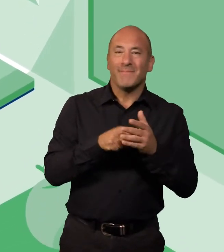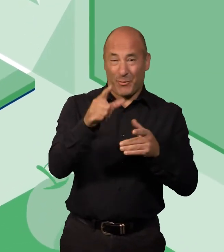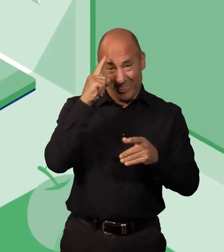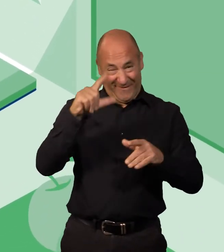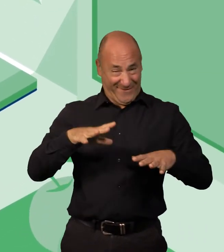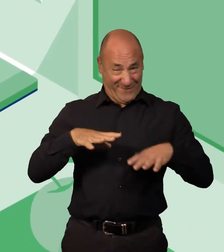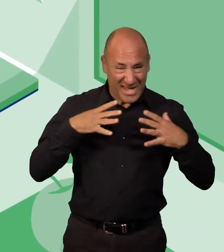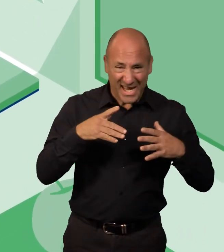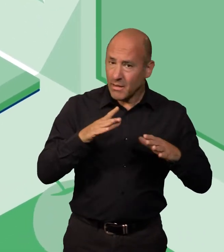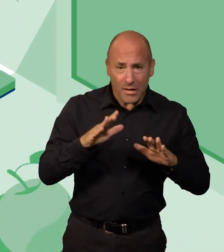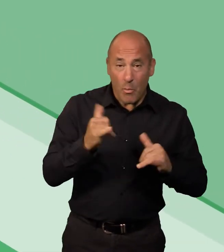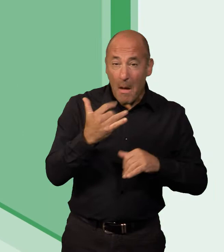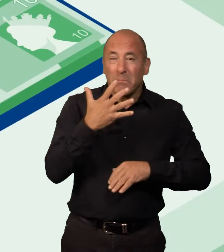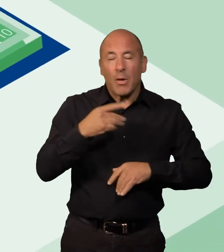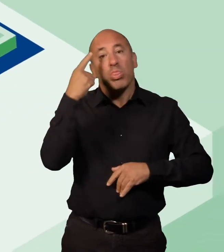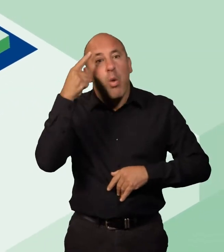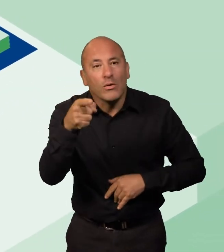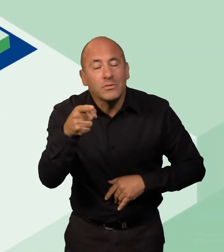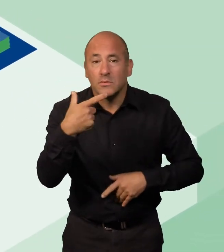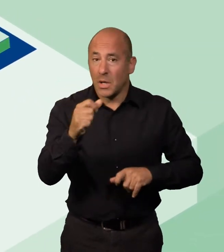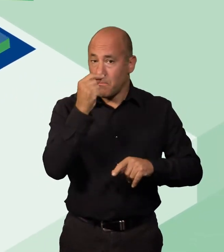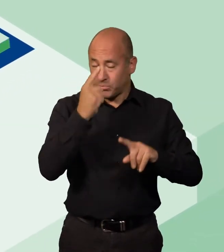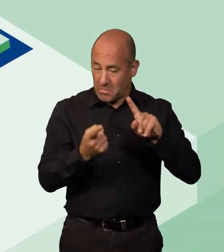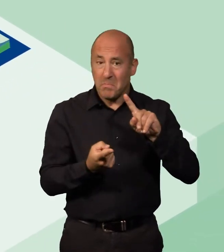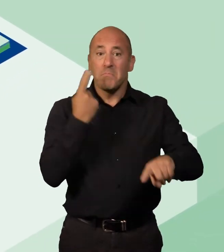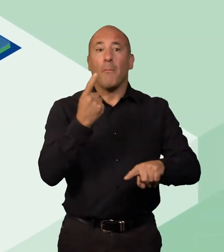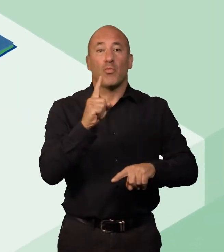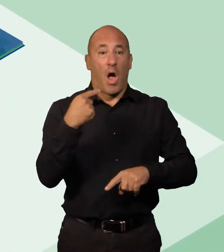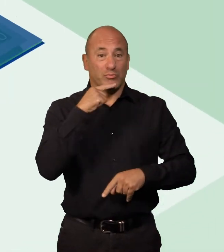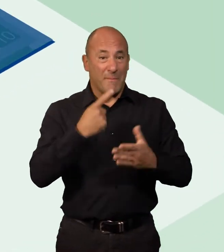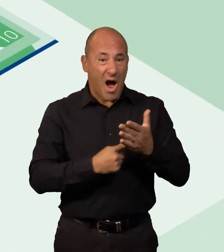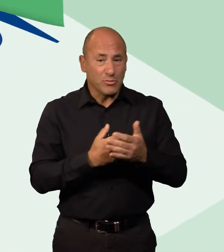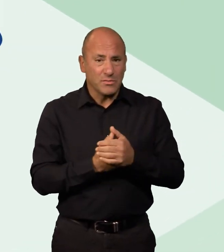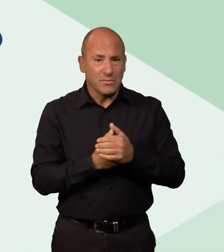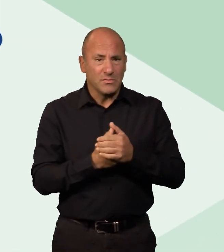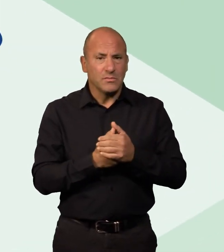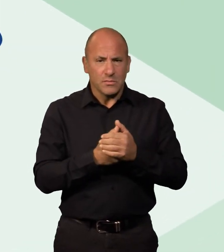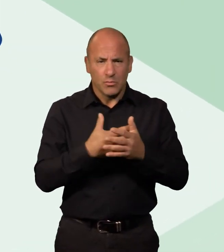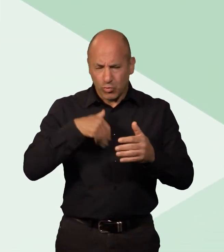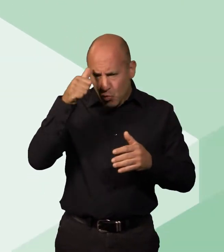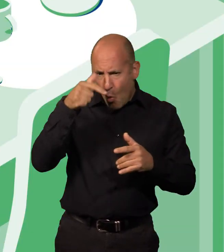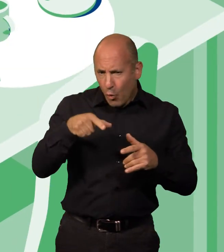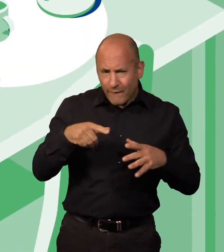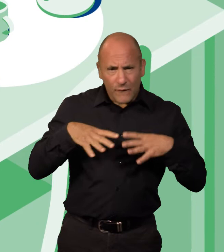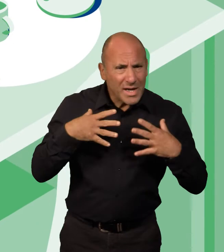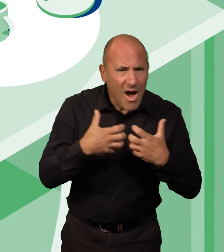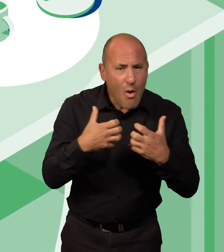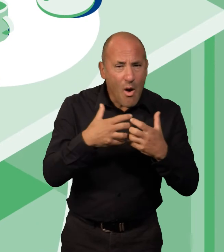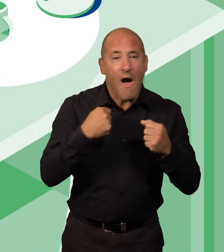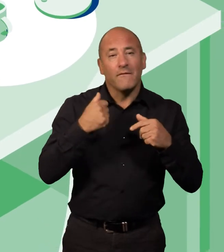claim when you're not entitled, even by mistake, you could face a penalty charge of up to £100. Our eligibility checker will